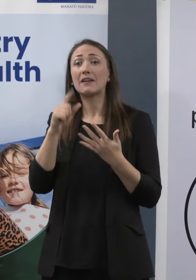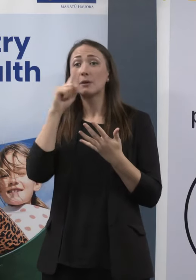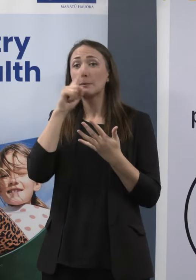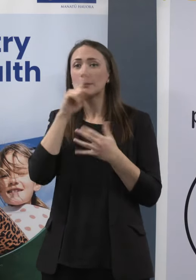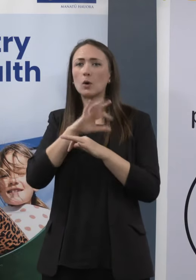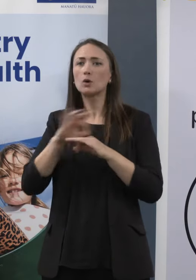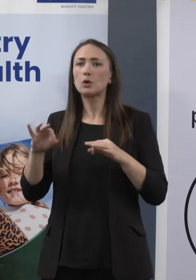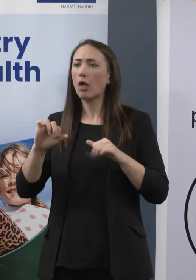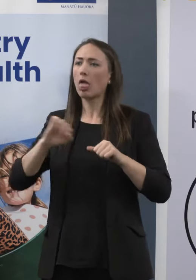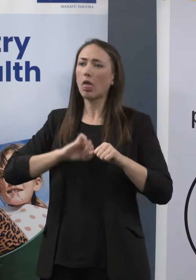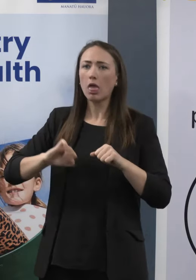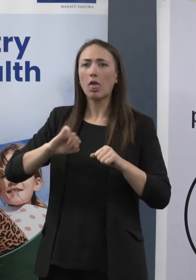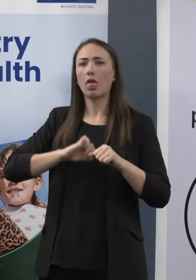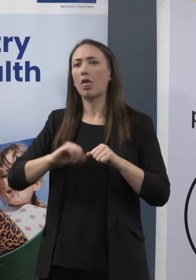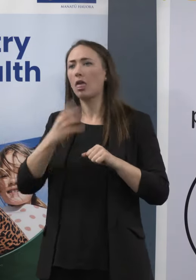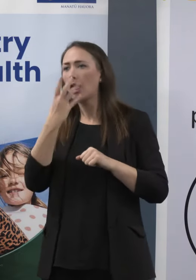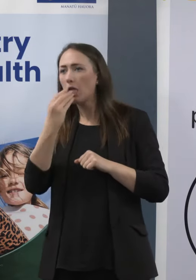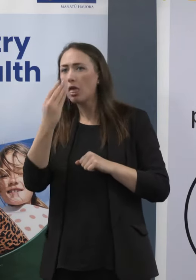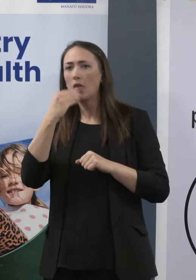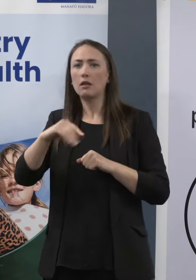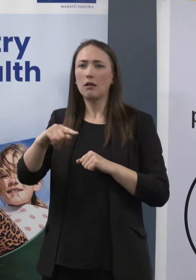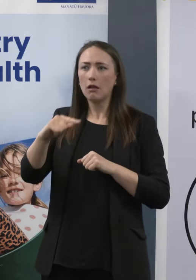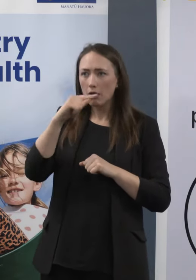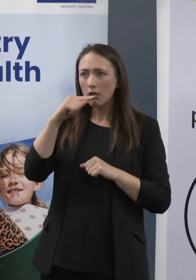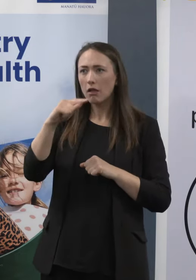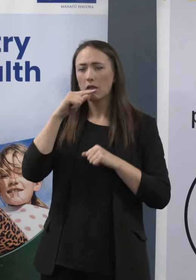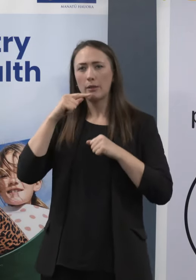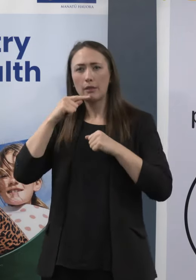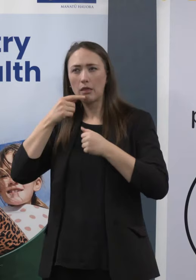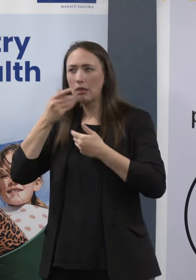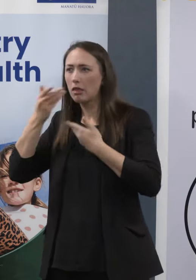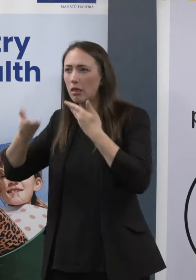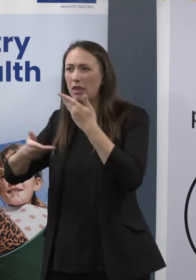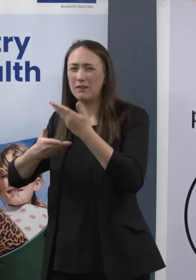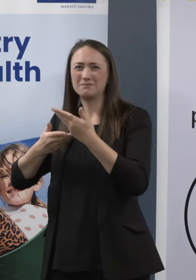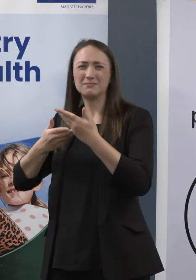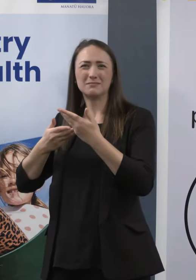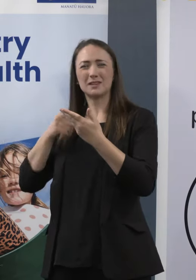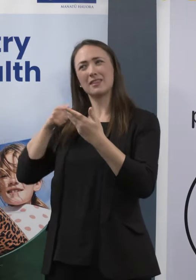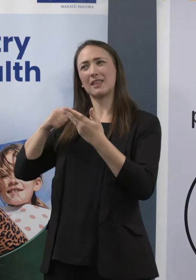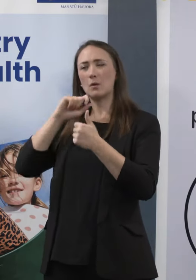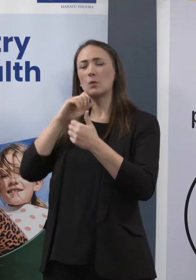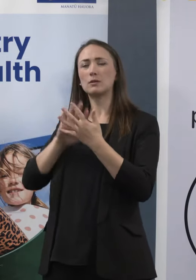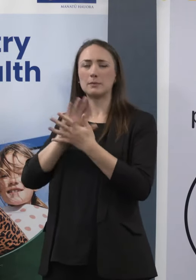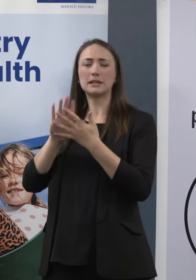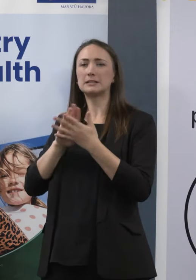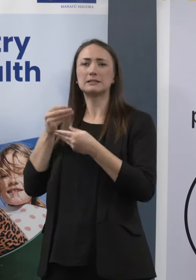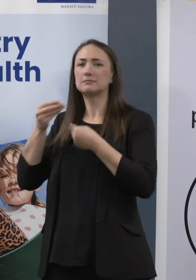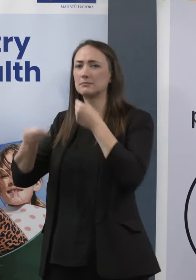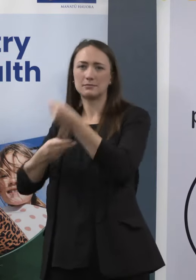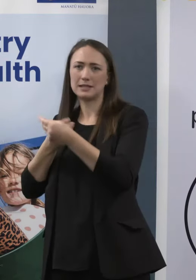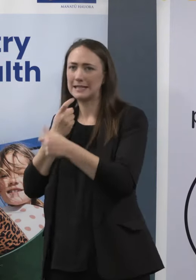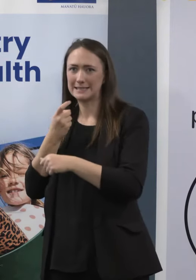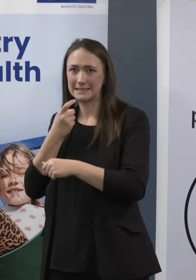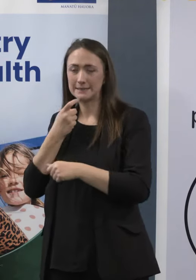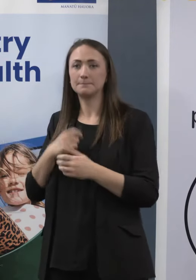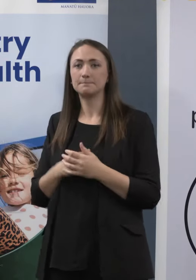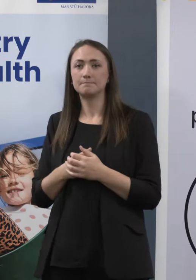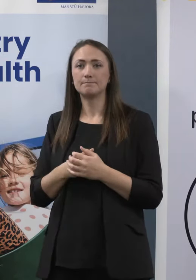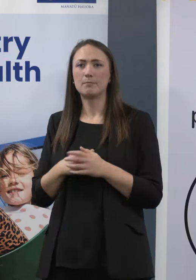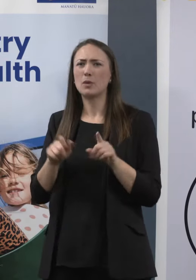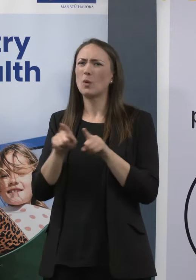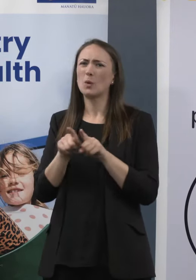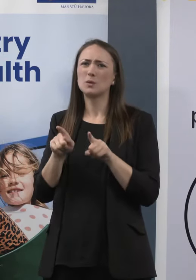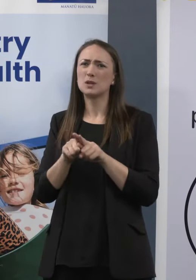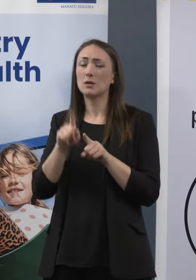less likely to be spreading the virus. That's the first comment I would make. The second is, we don't ask or require people to do a sort of an exit